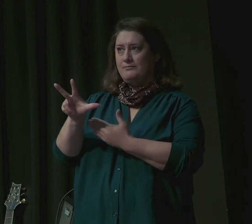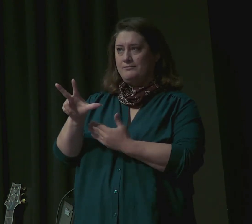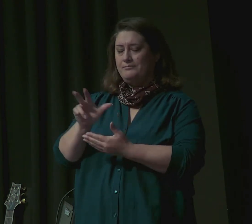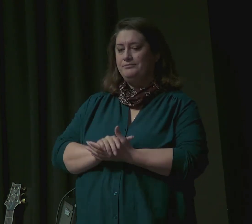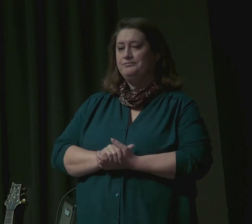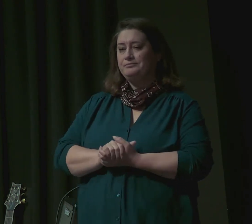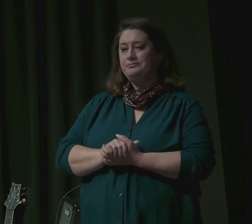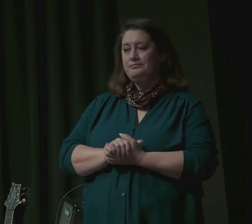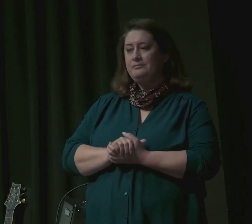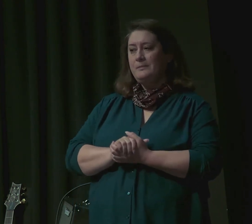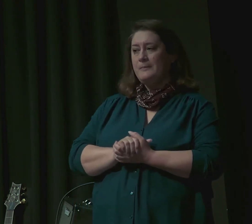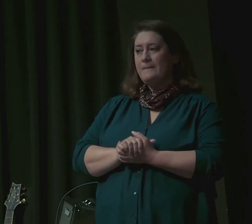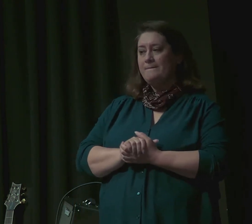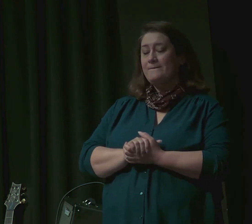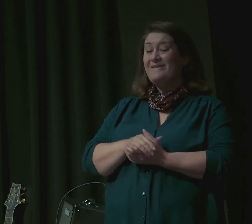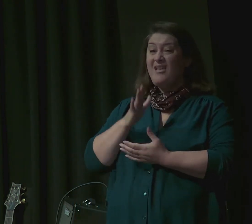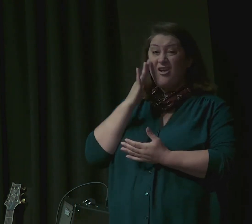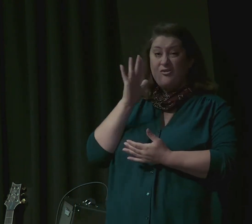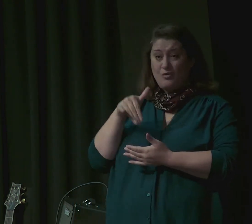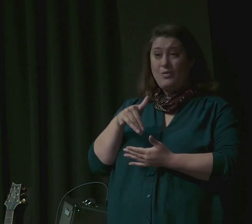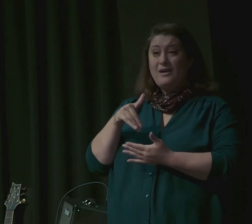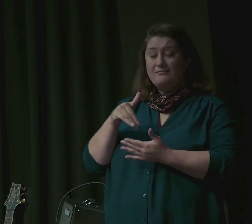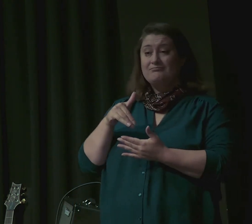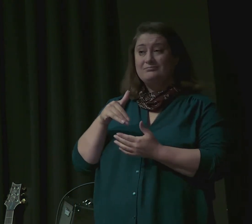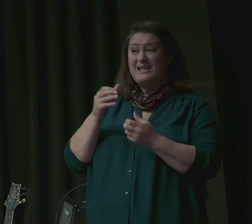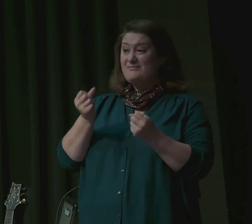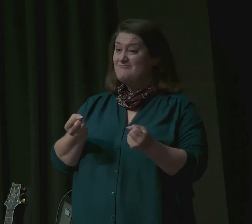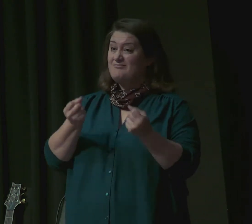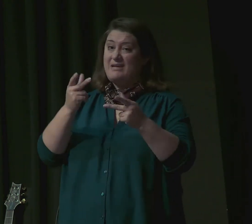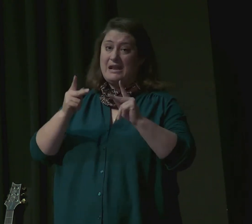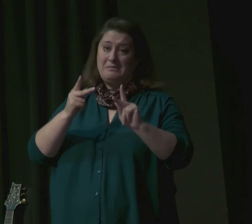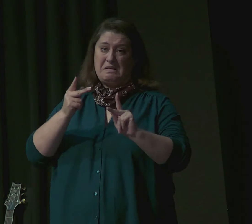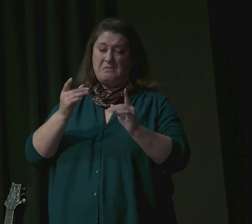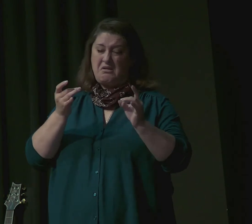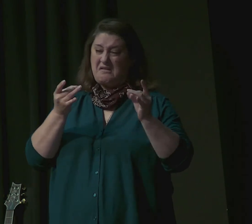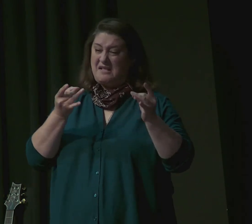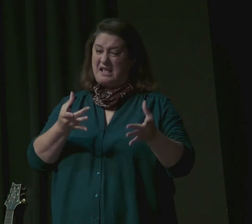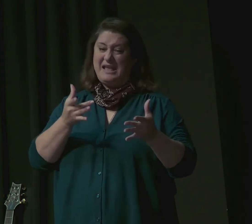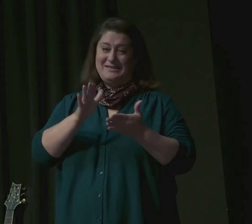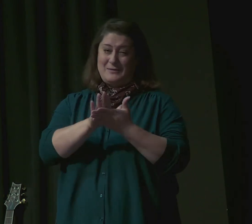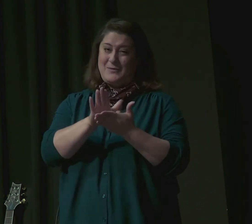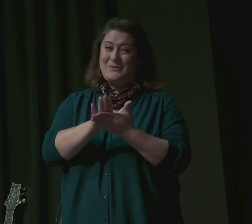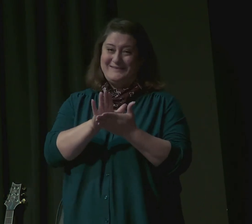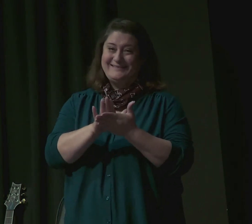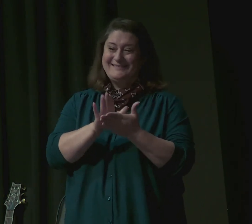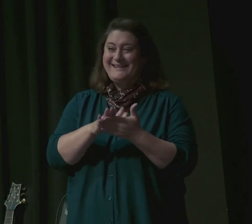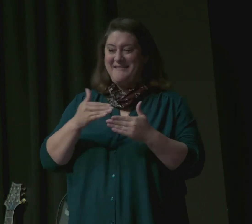You know, a lot of people hated school. A lot of you hated school.